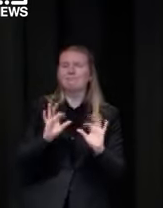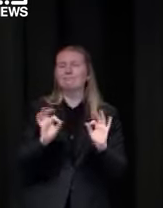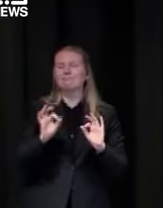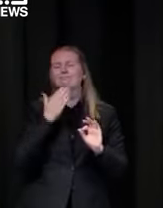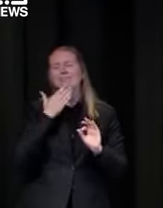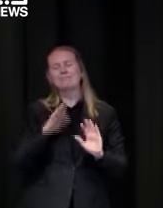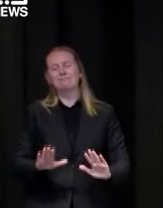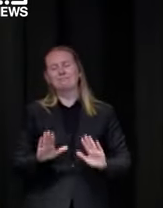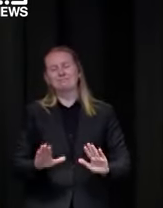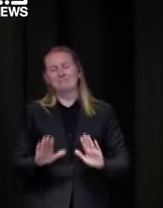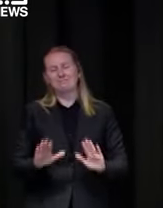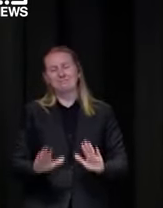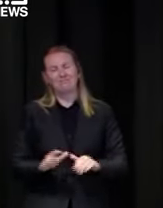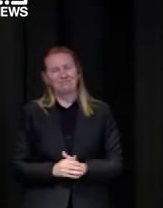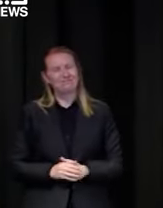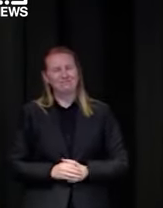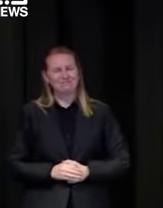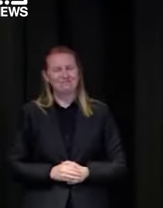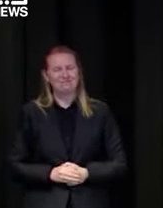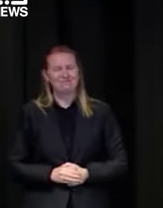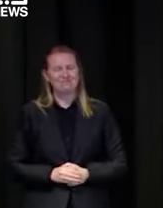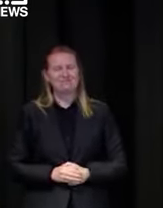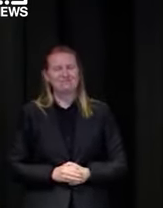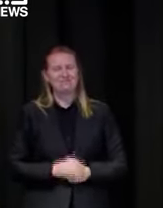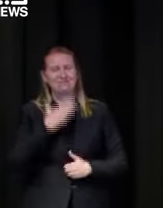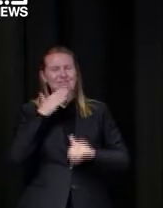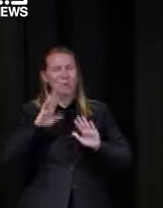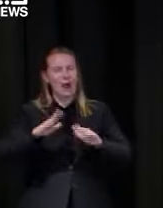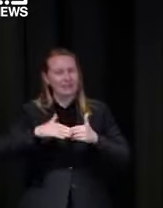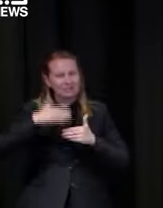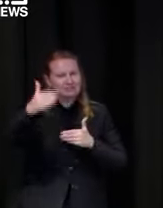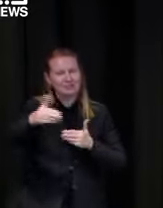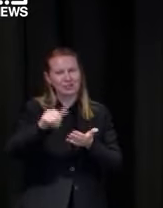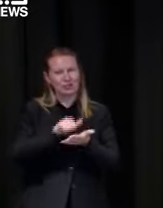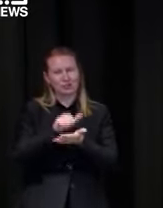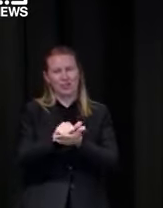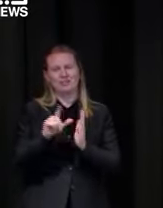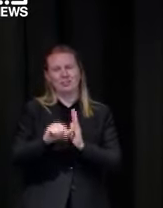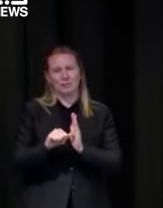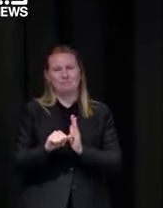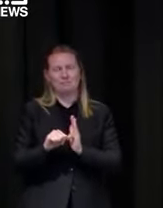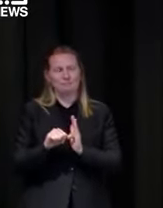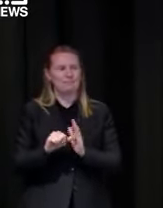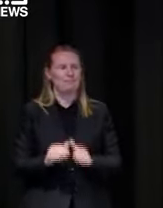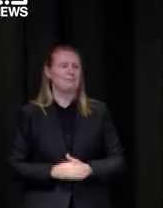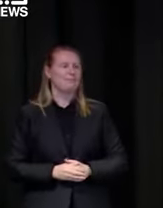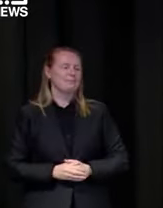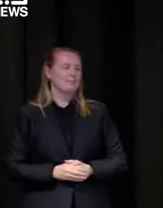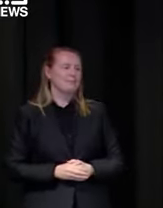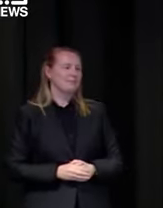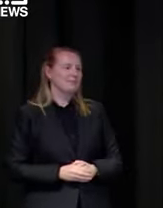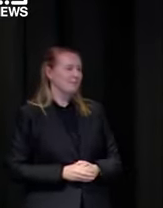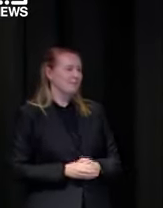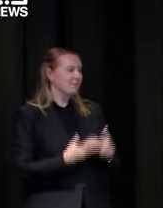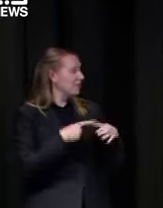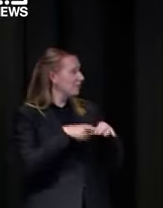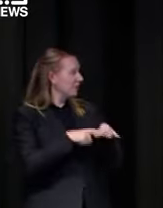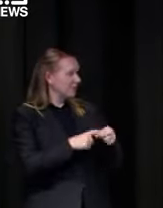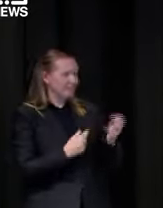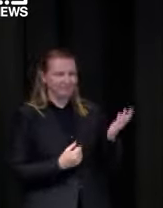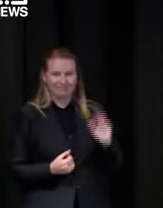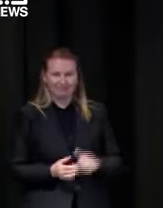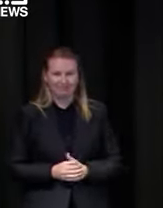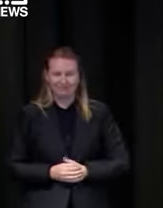relative relative relative term relative term one for the minister and then jerome there's a heavy line of questioning coming your way